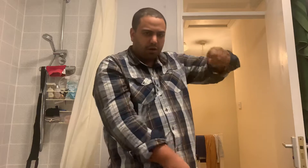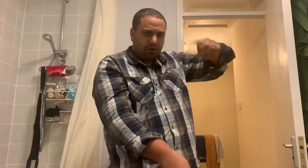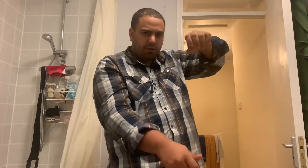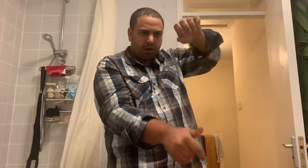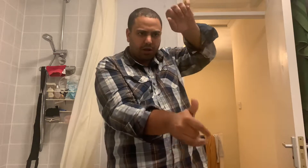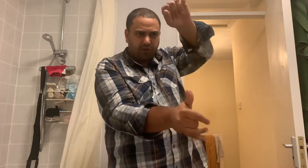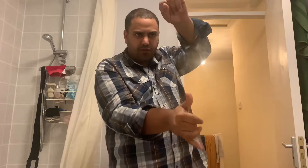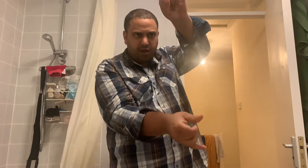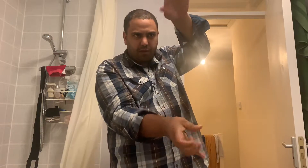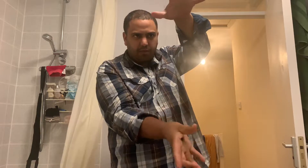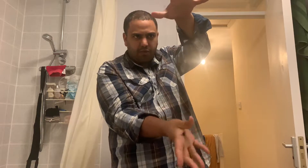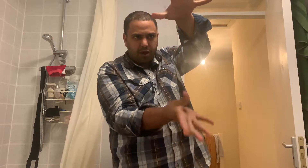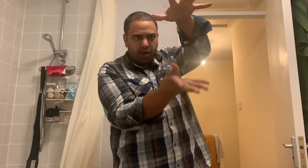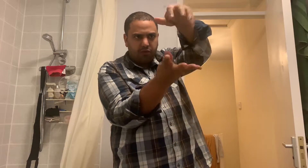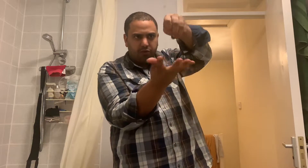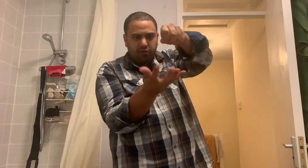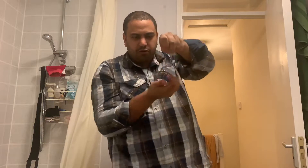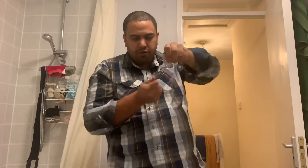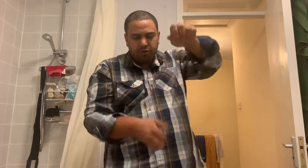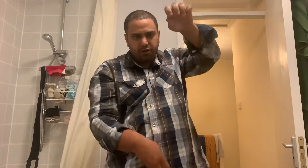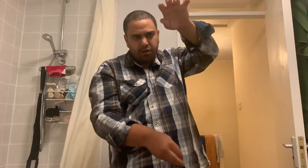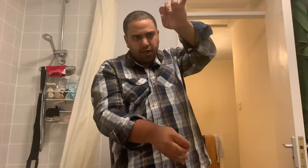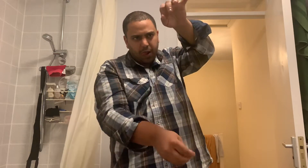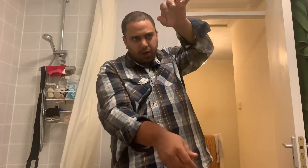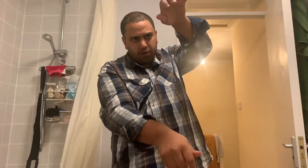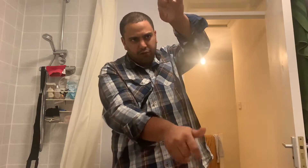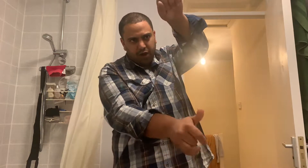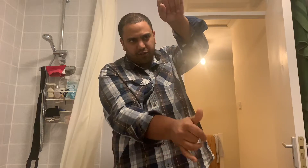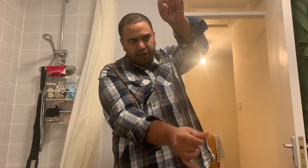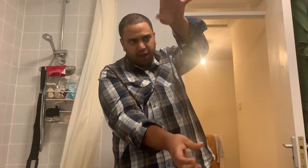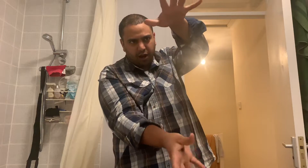One last time, rise, or rise again.